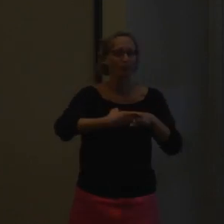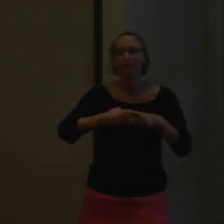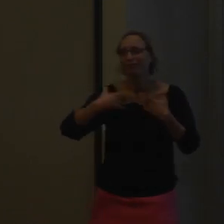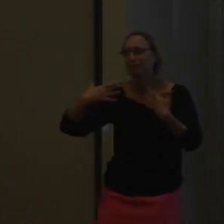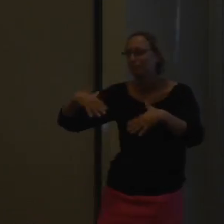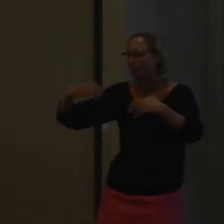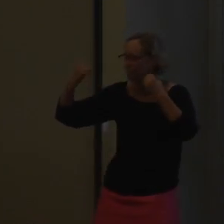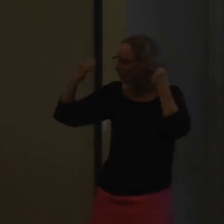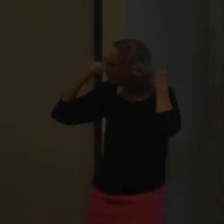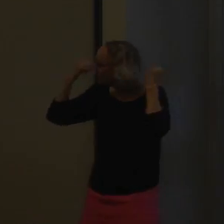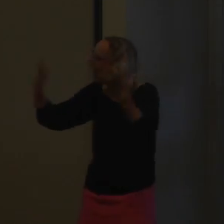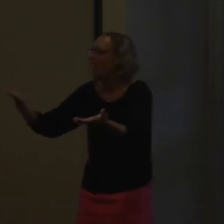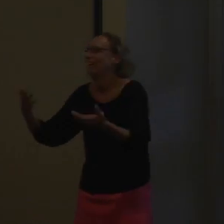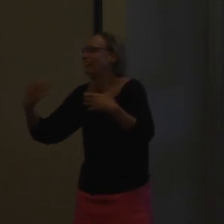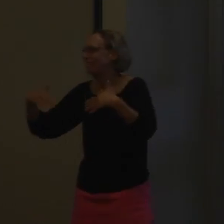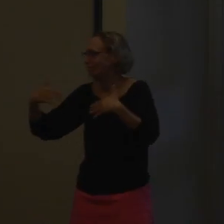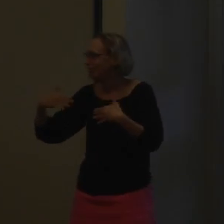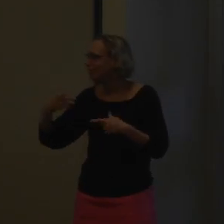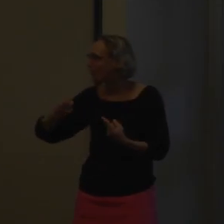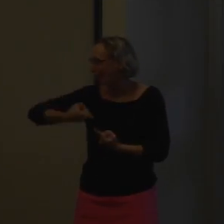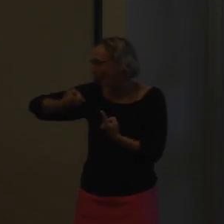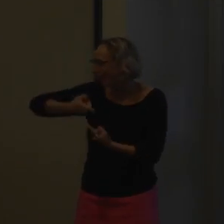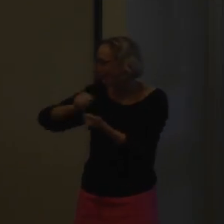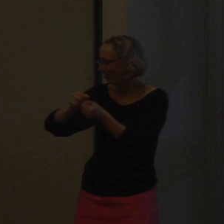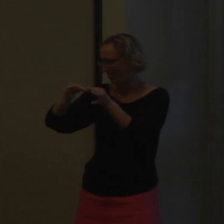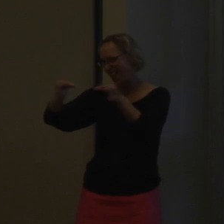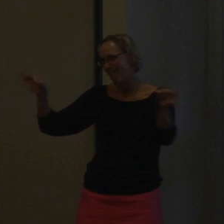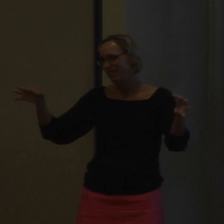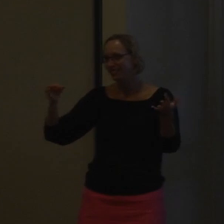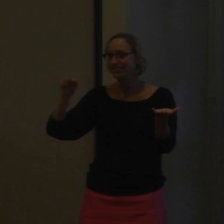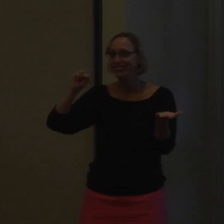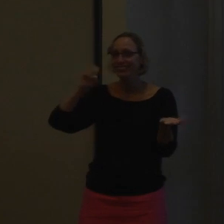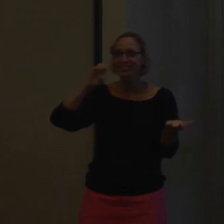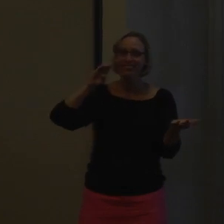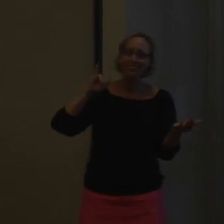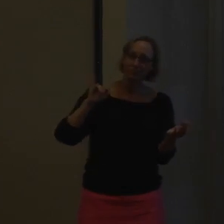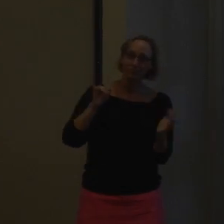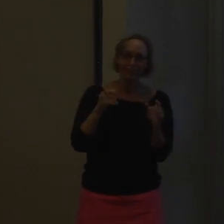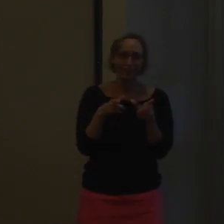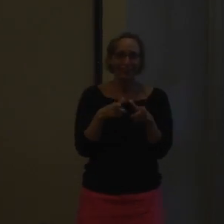Erica did mention a lot of struggles when it comes to language.